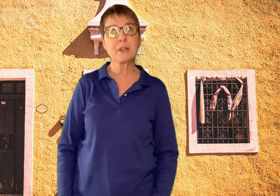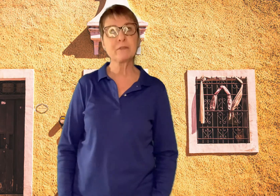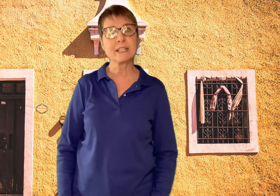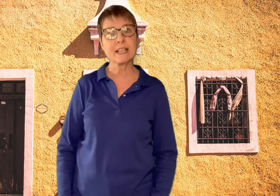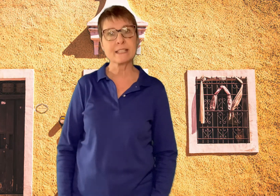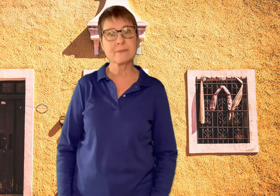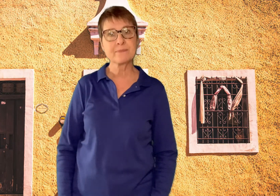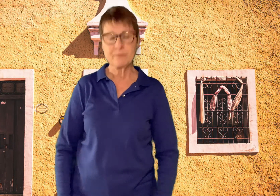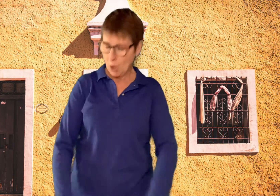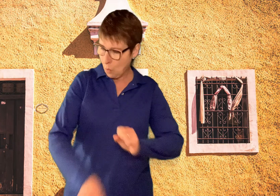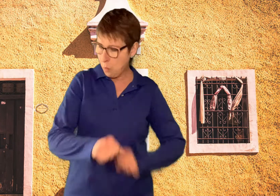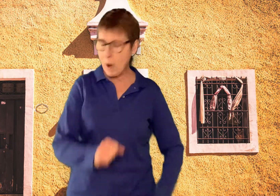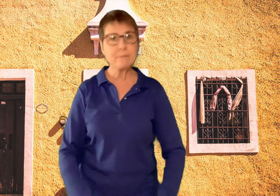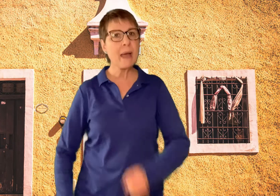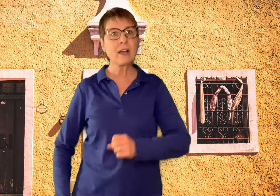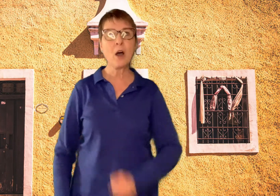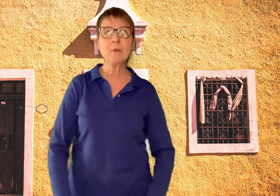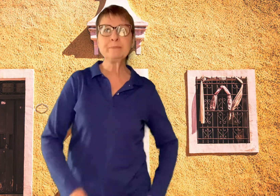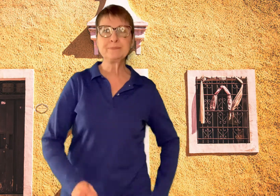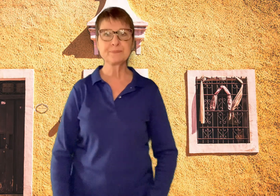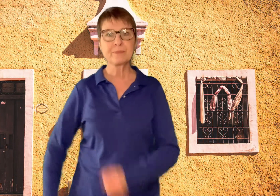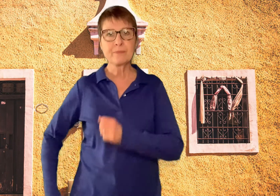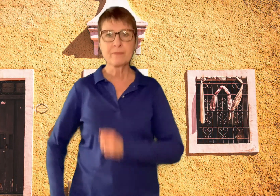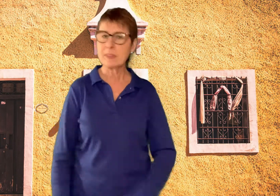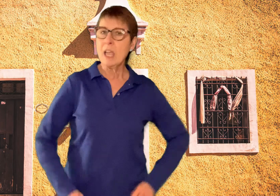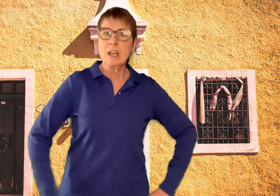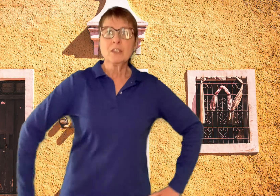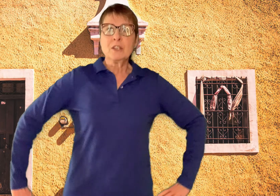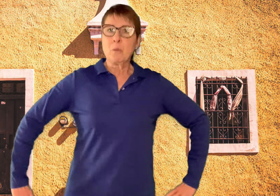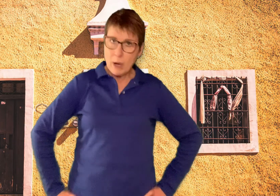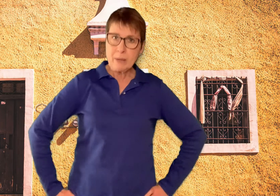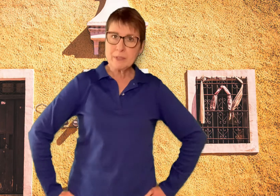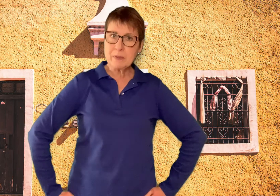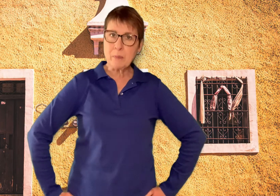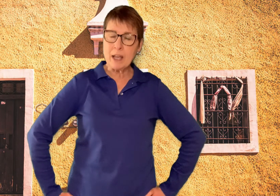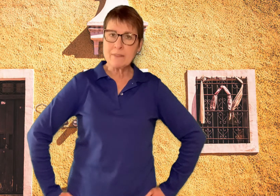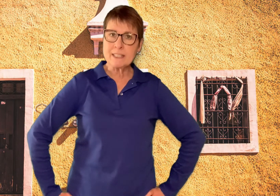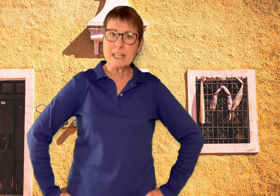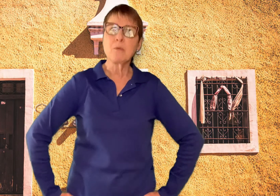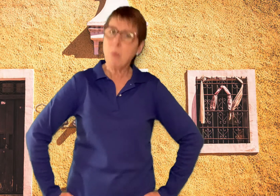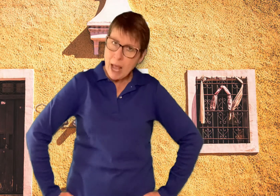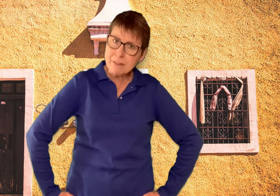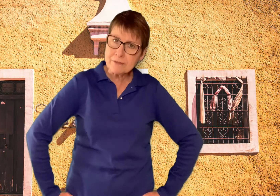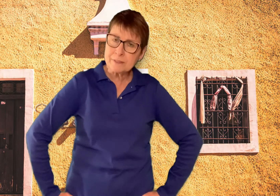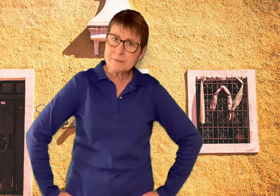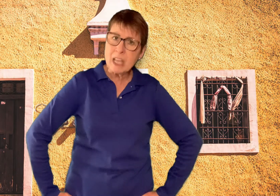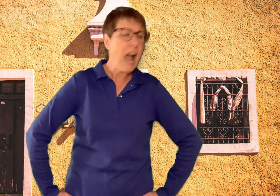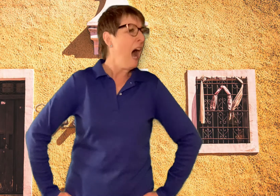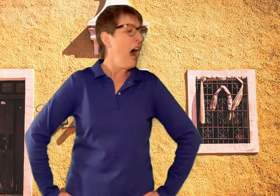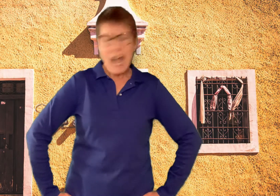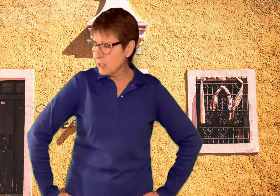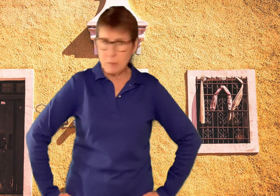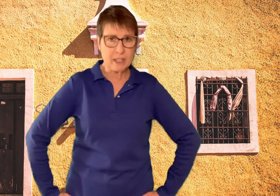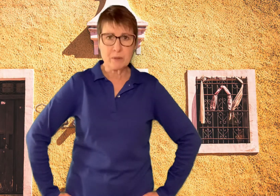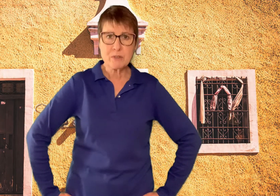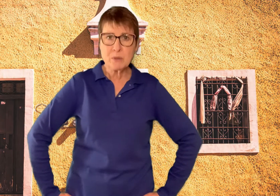recess, went back home, went up to his wife and said, wife, I don't want to go to school.